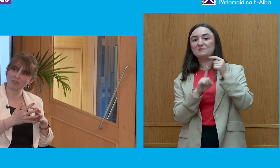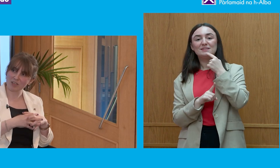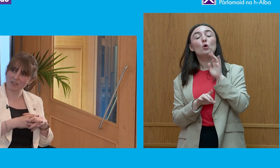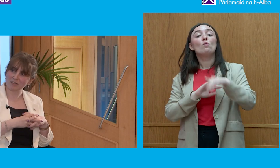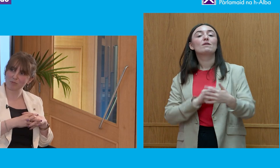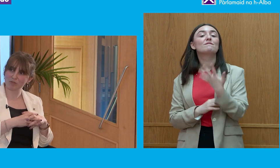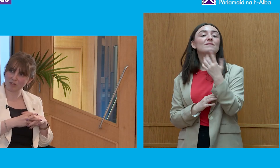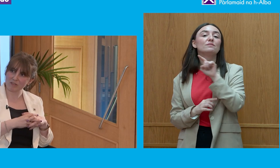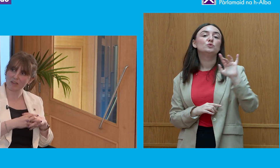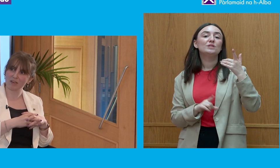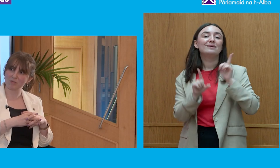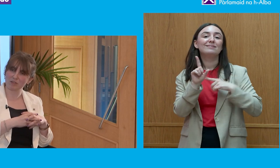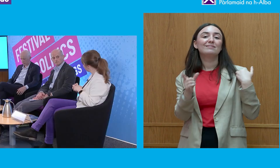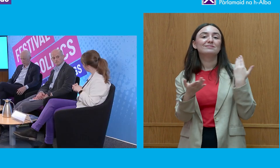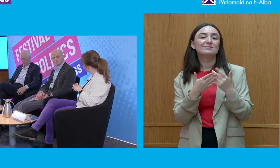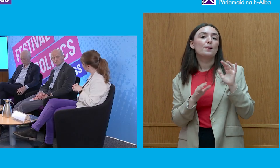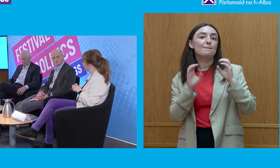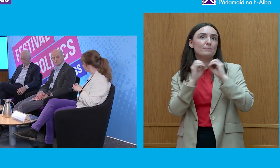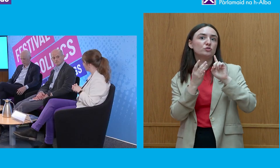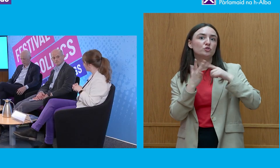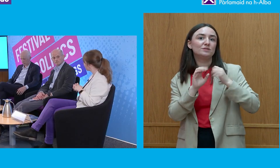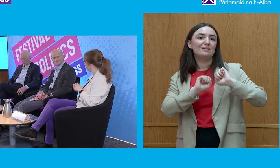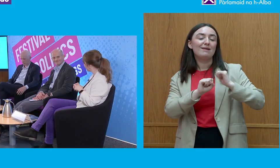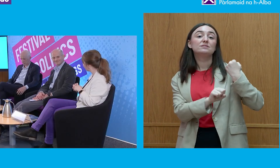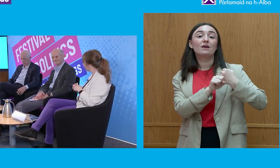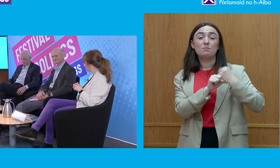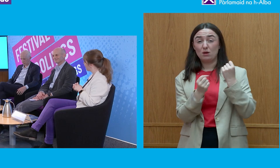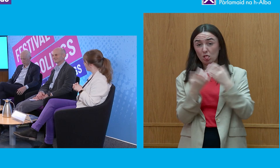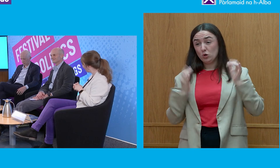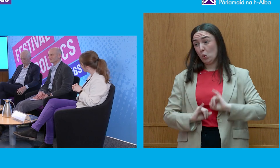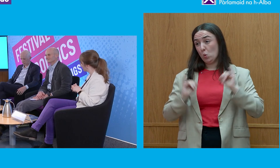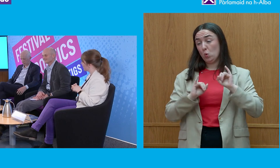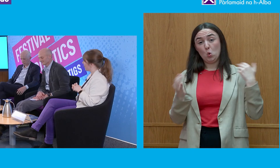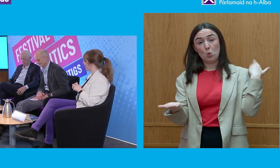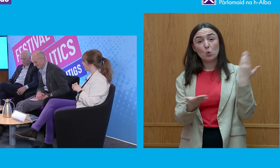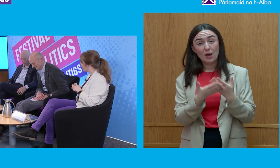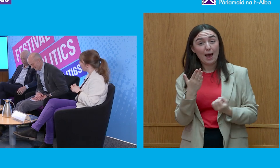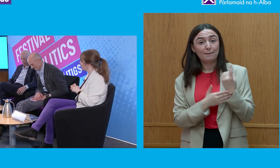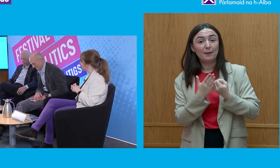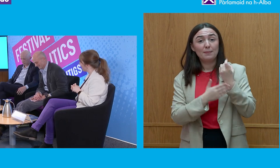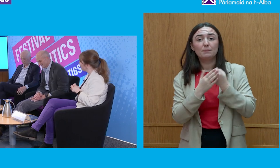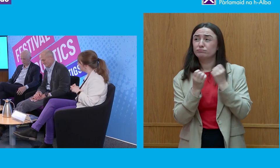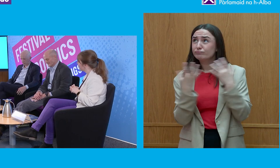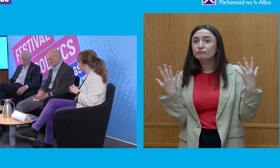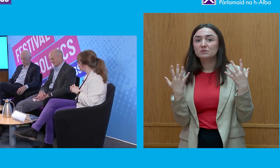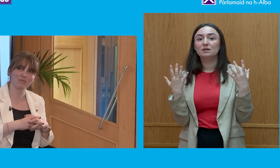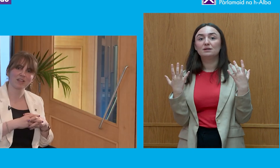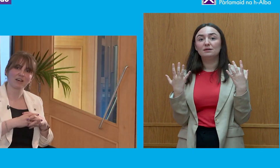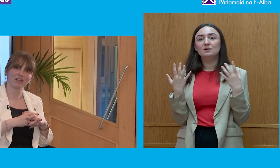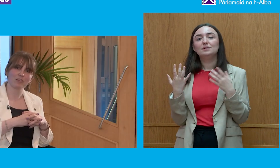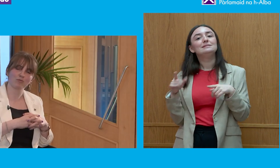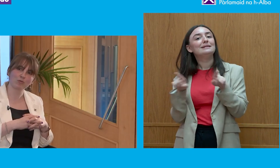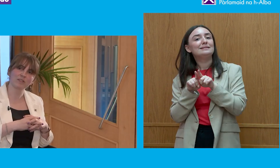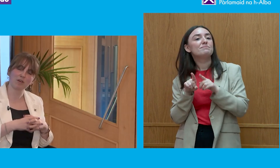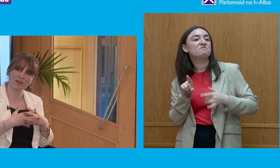five to 10 years, Boris Johnson administration, there were a lot of scandals happening and a lot of, a lot of, really, that sentiment